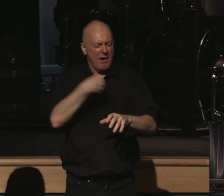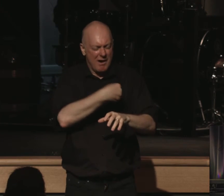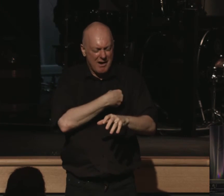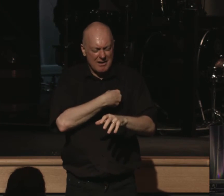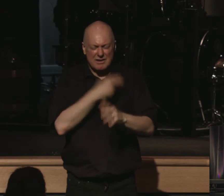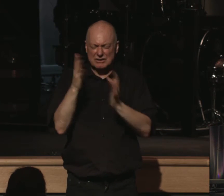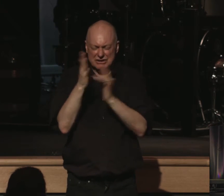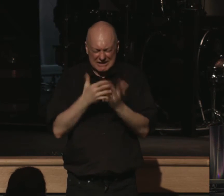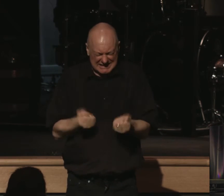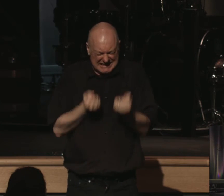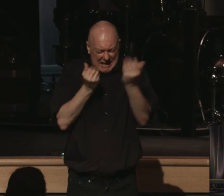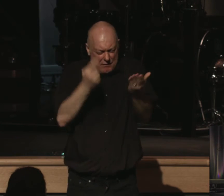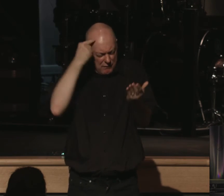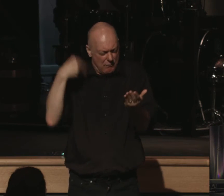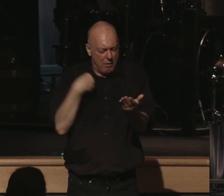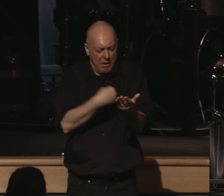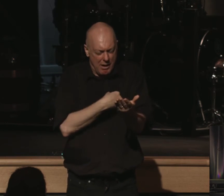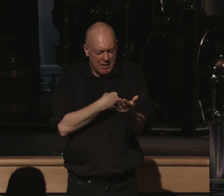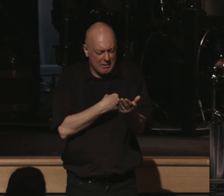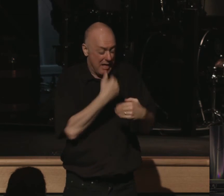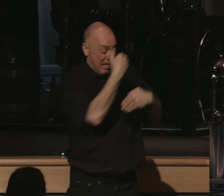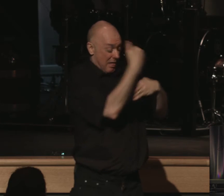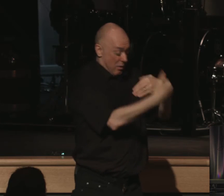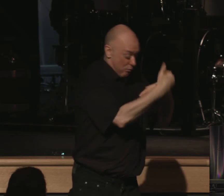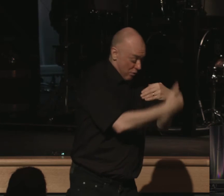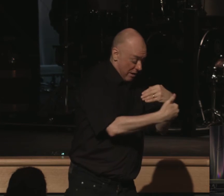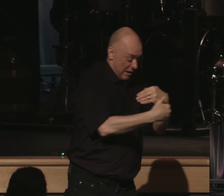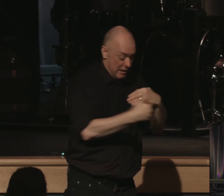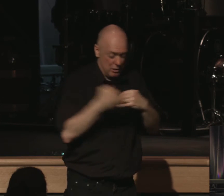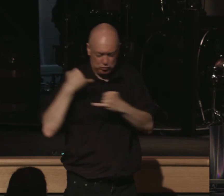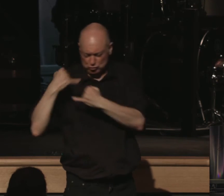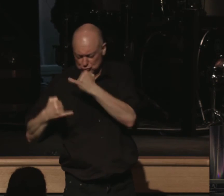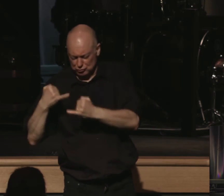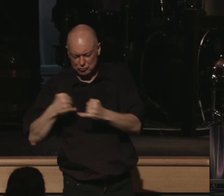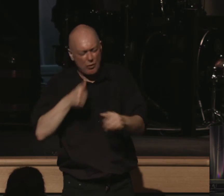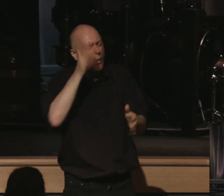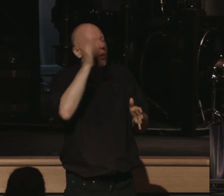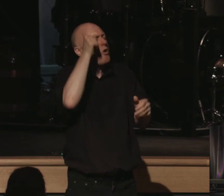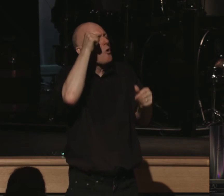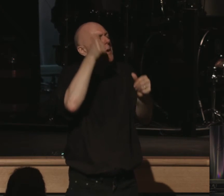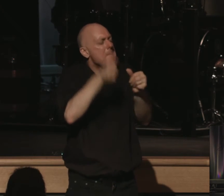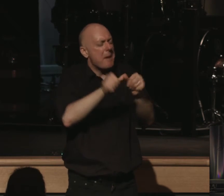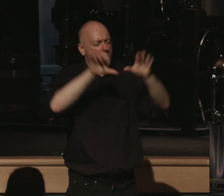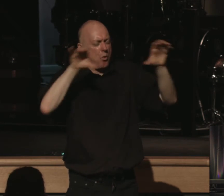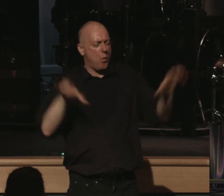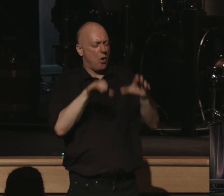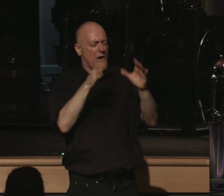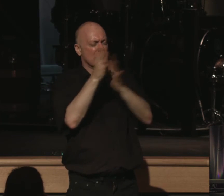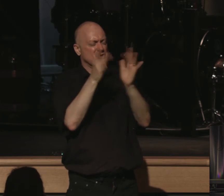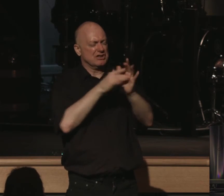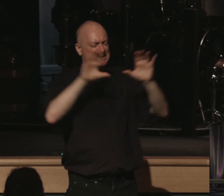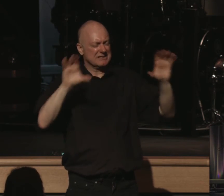sacrifice given for us. As we hold the bread and as we hold the juice, would we remember the work that Jesus has done for us.